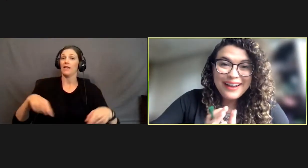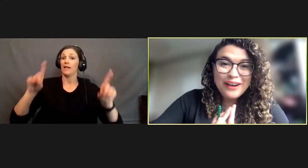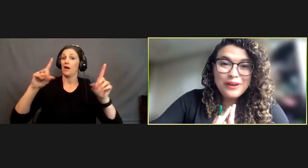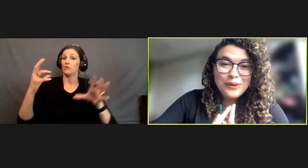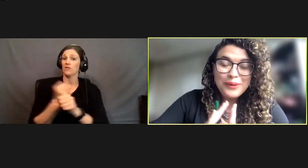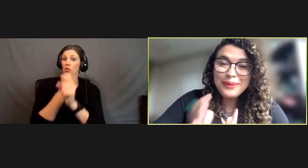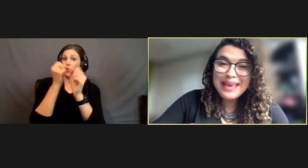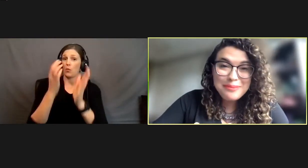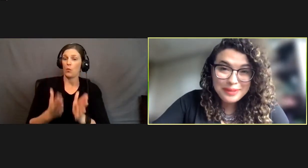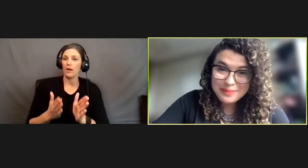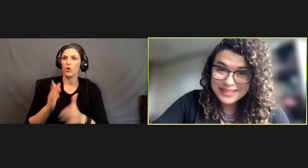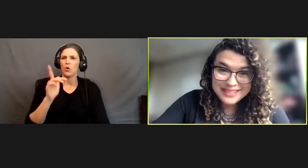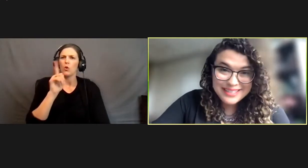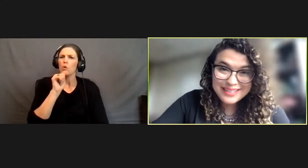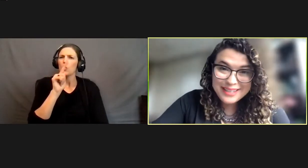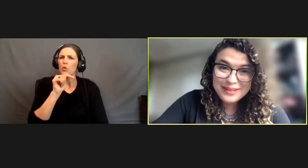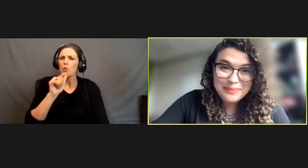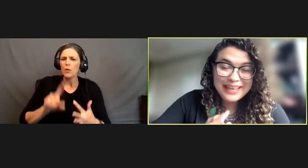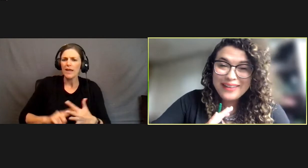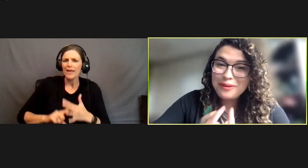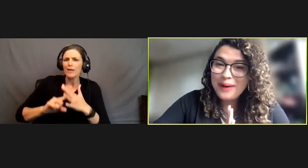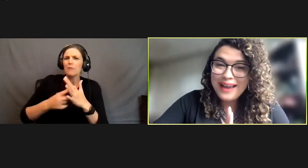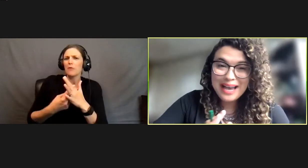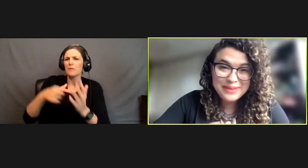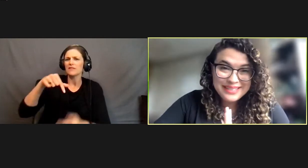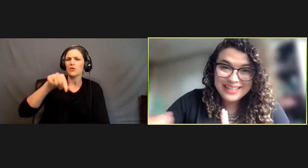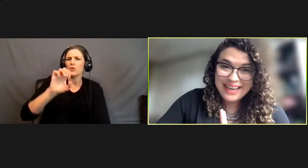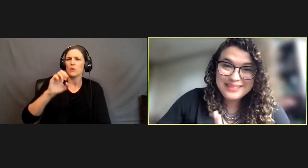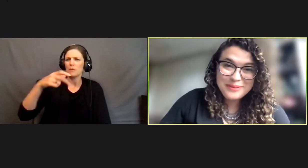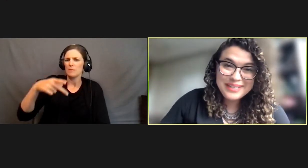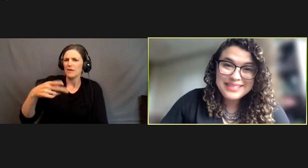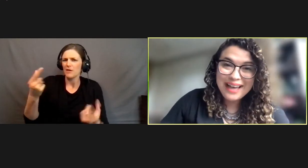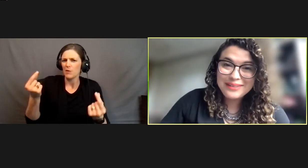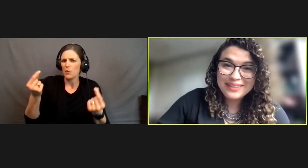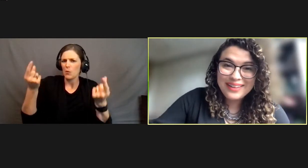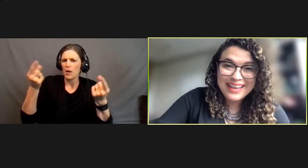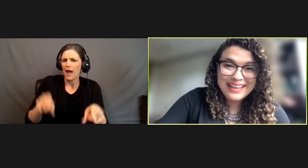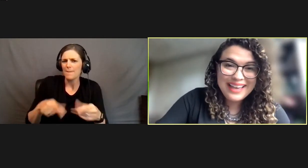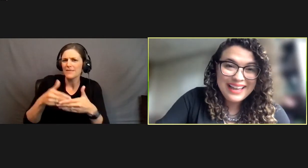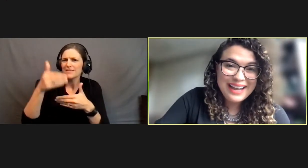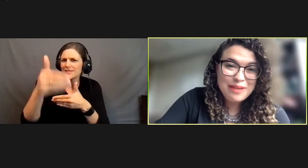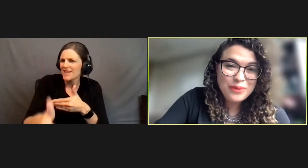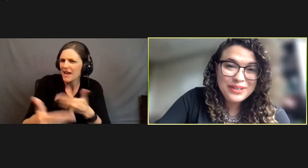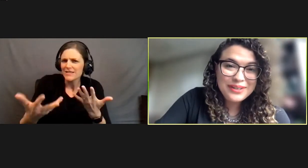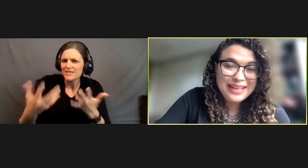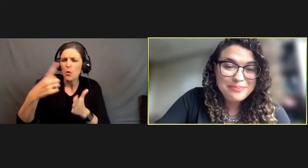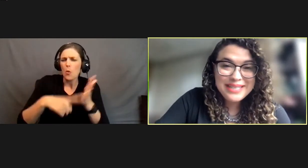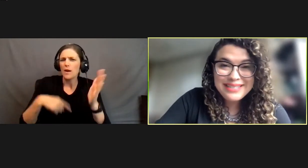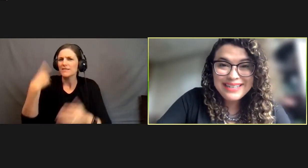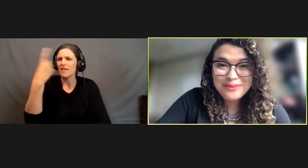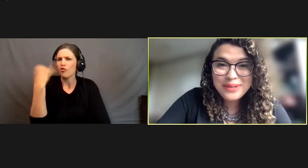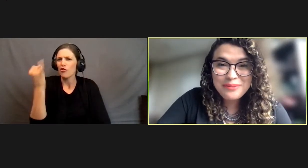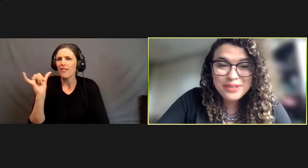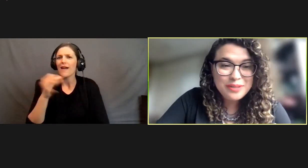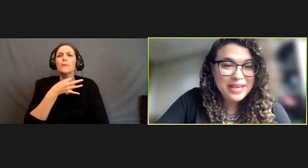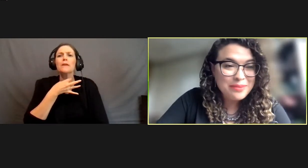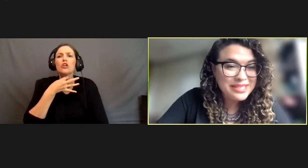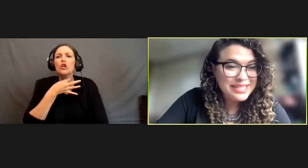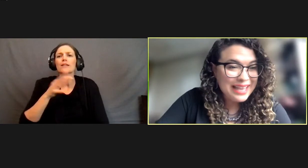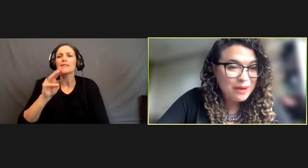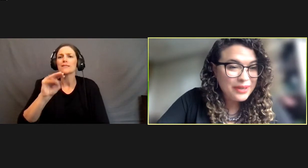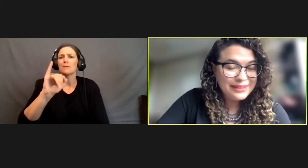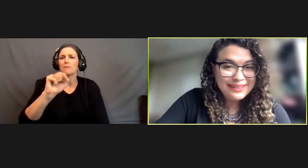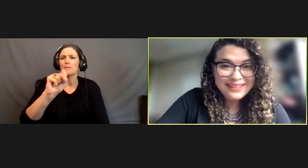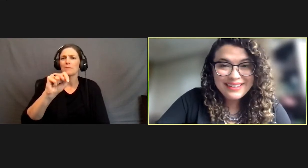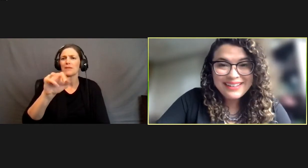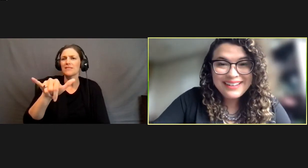who implements this QEP, like what happens next? What does that look like? And I'm wondering, Misty, would, would you be able to